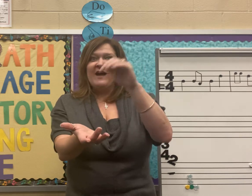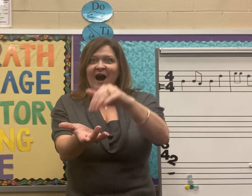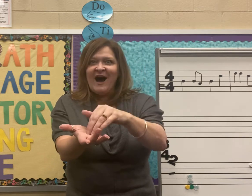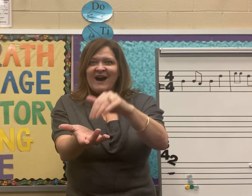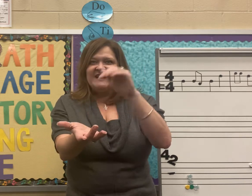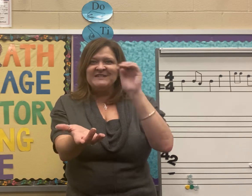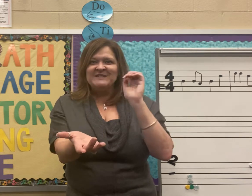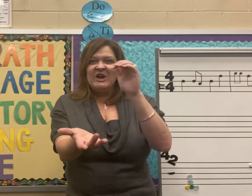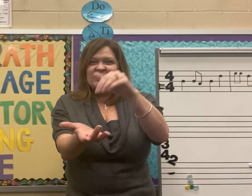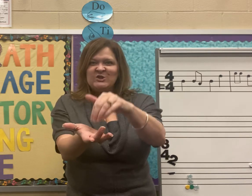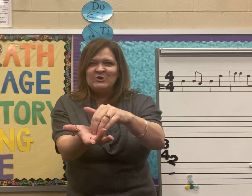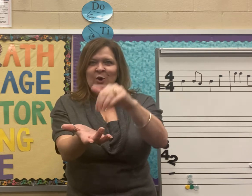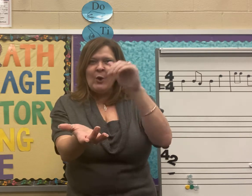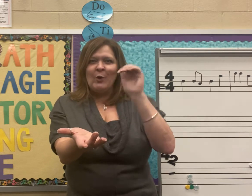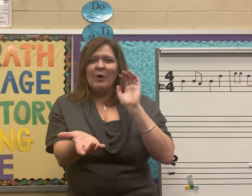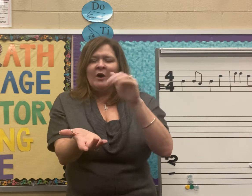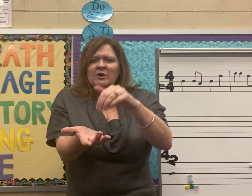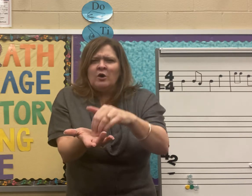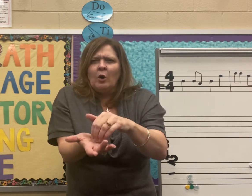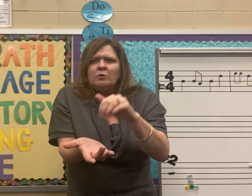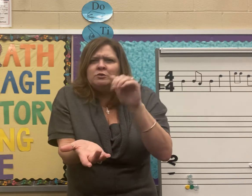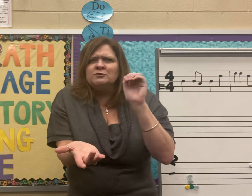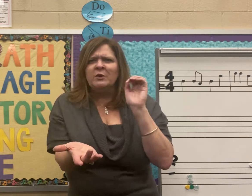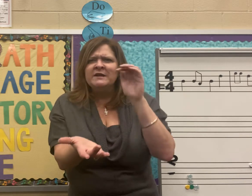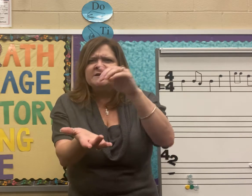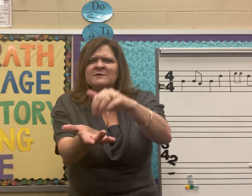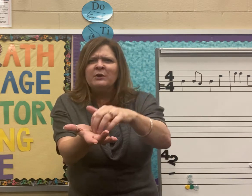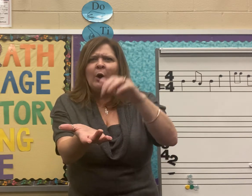Ice, snow, cold winds blow.